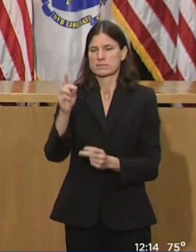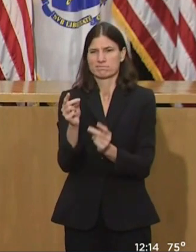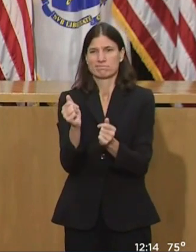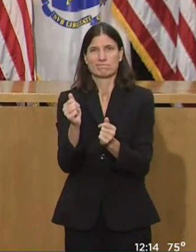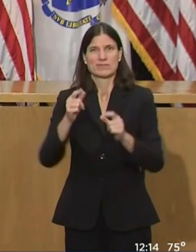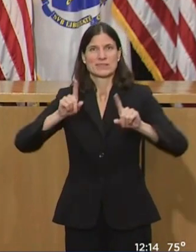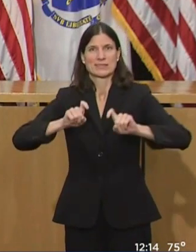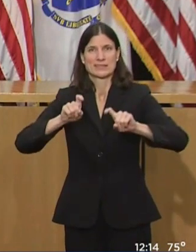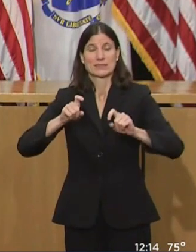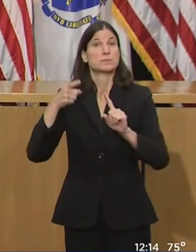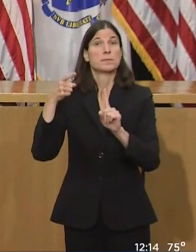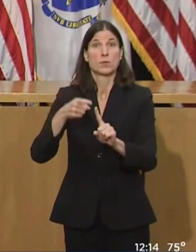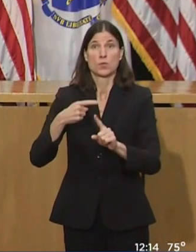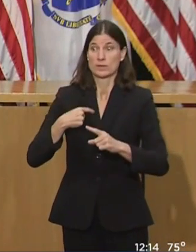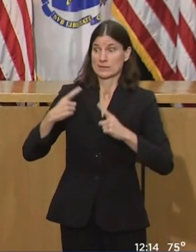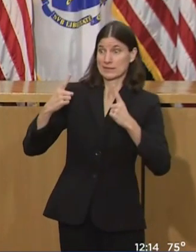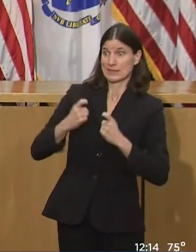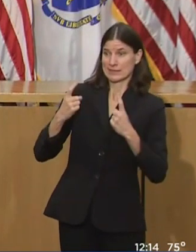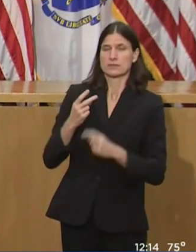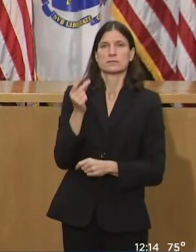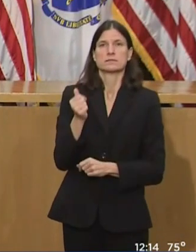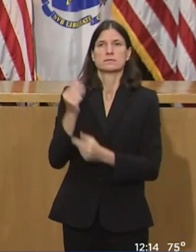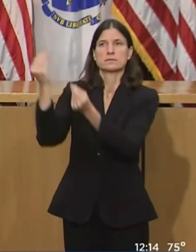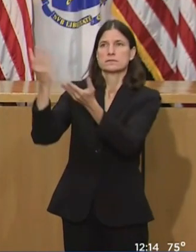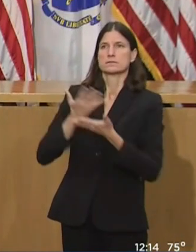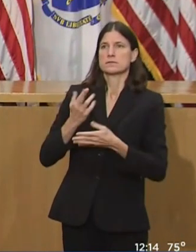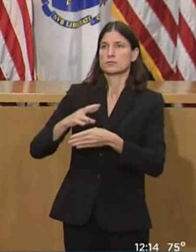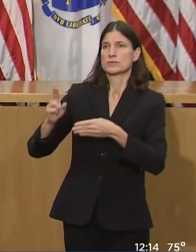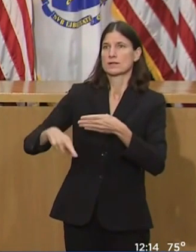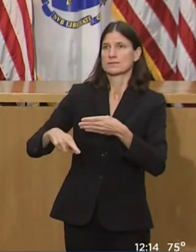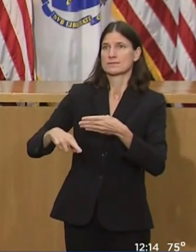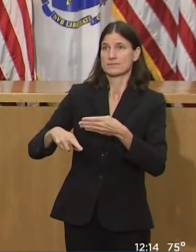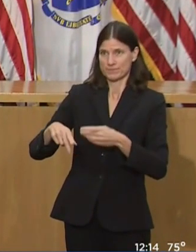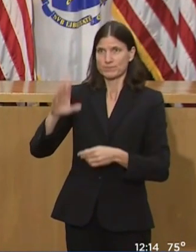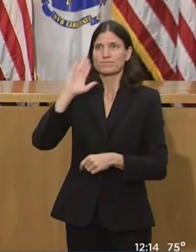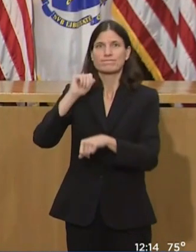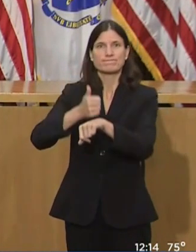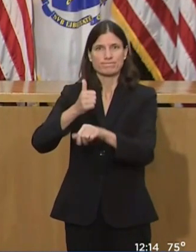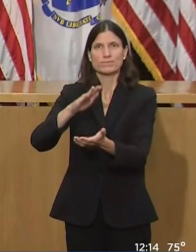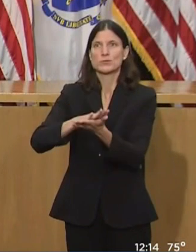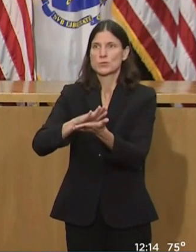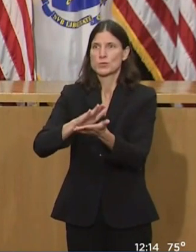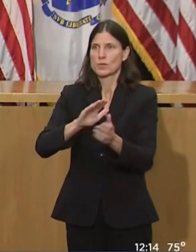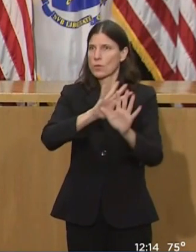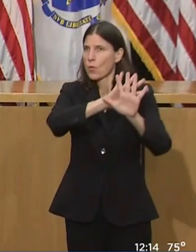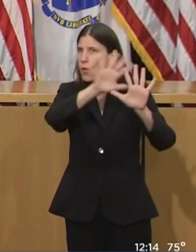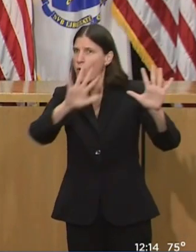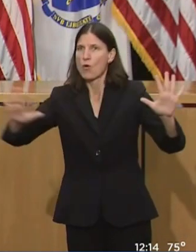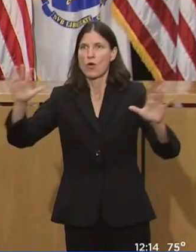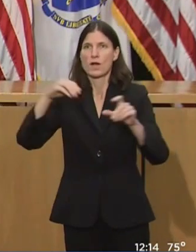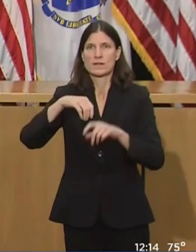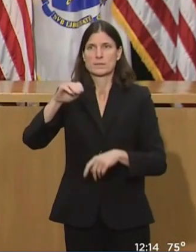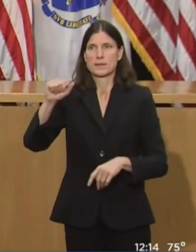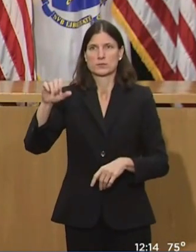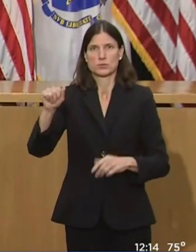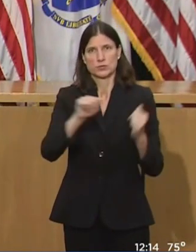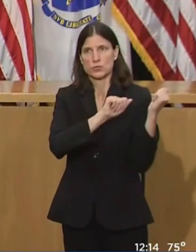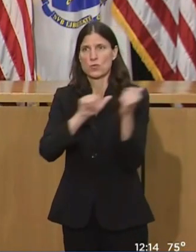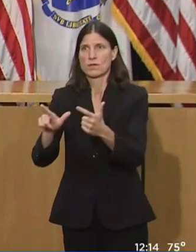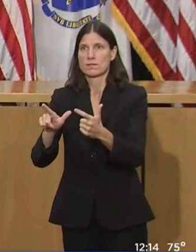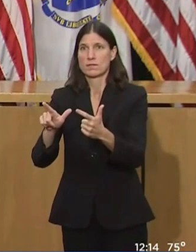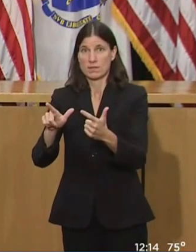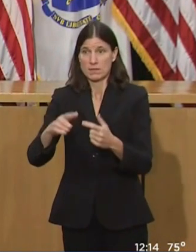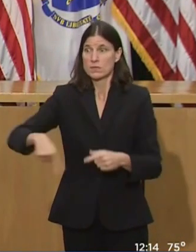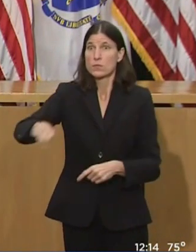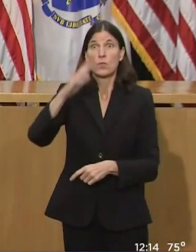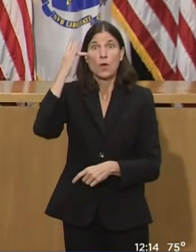will be designed to quickly deliver testing resources for students and school personnel if there are multiple cases in a cohort that